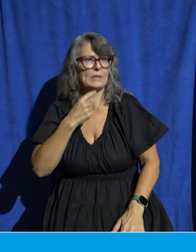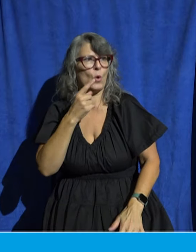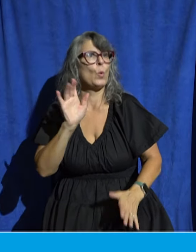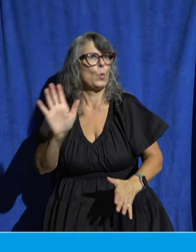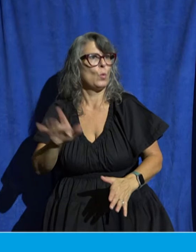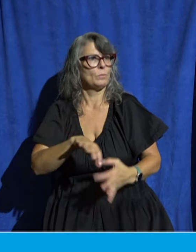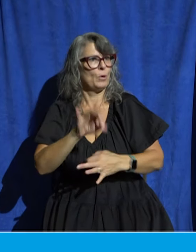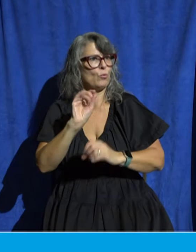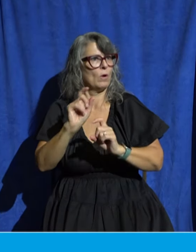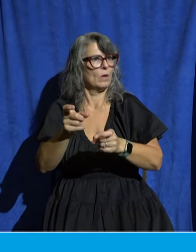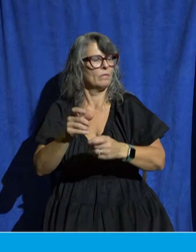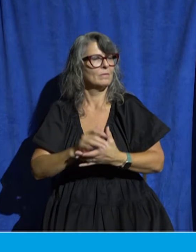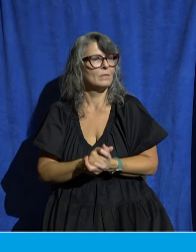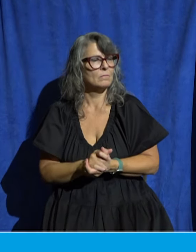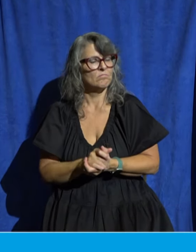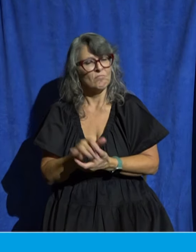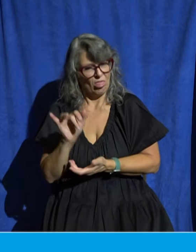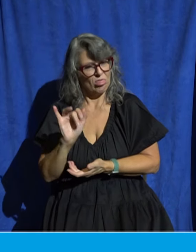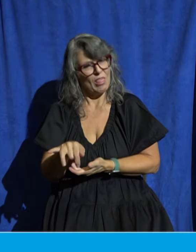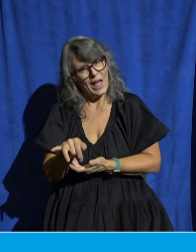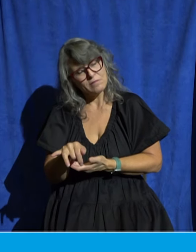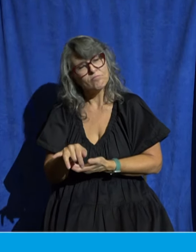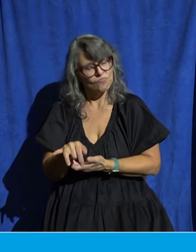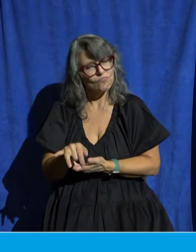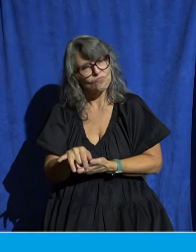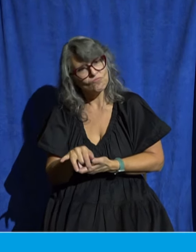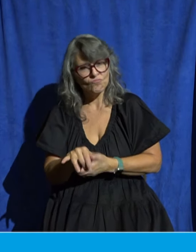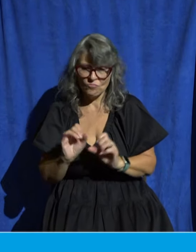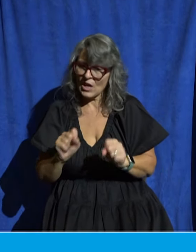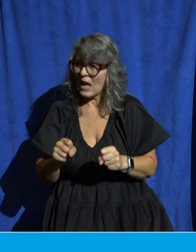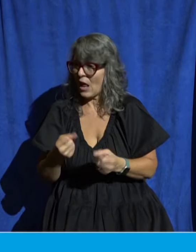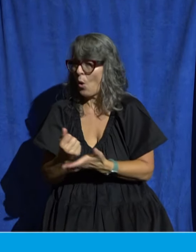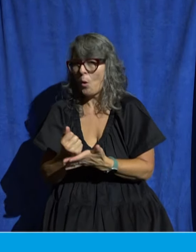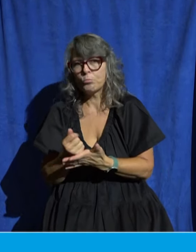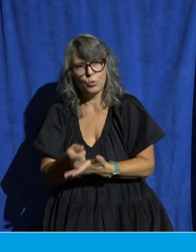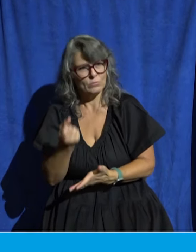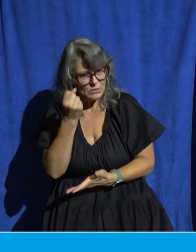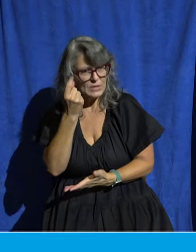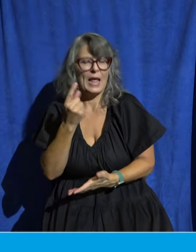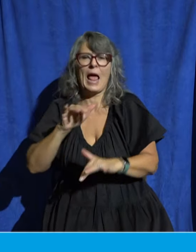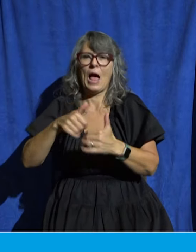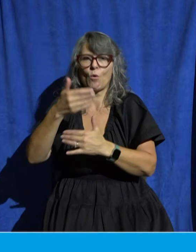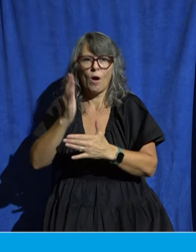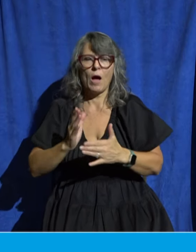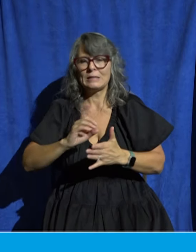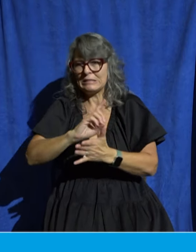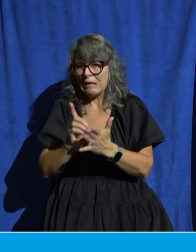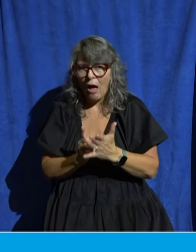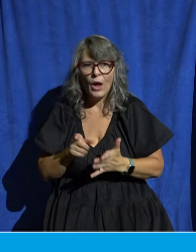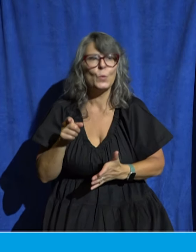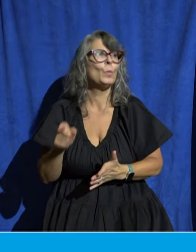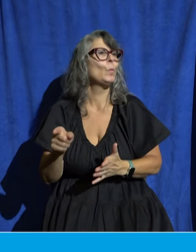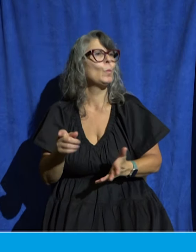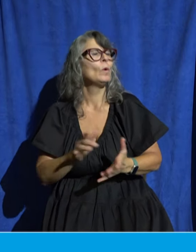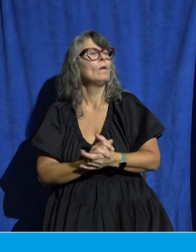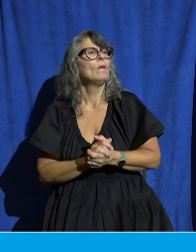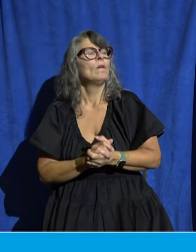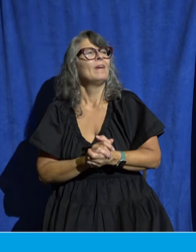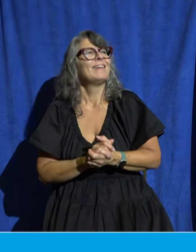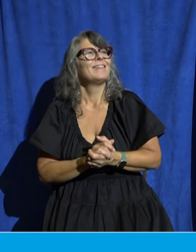assessments and personality profiles can be helpful in understanding how God has wired and designed you God actually provides